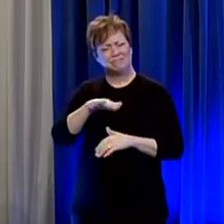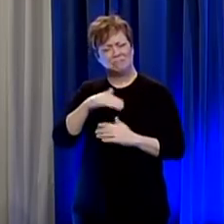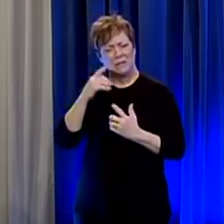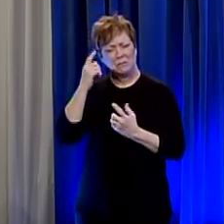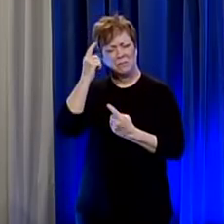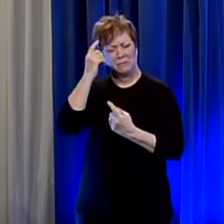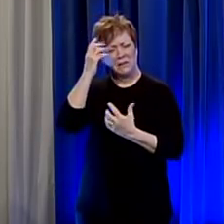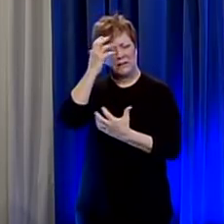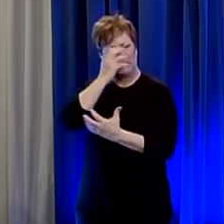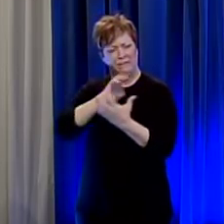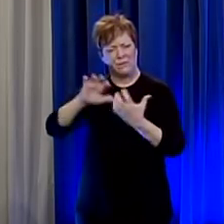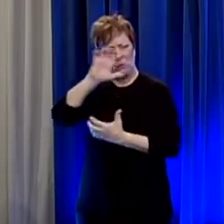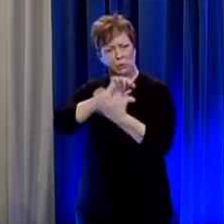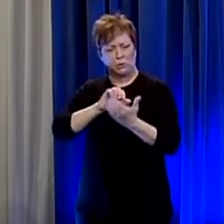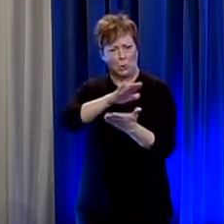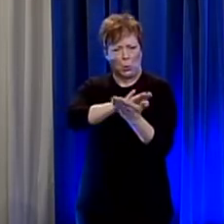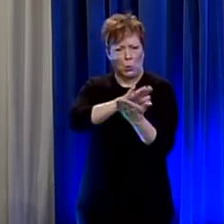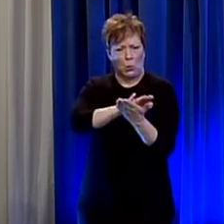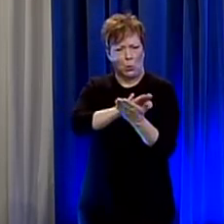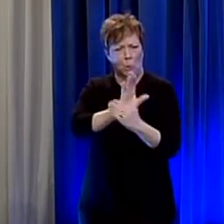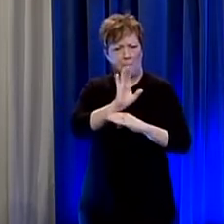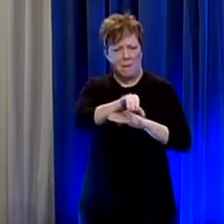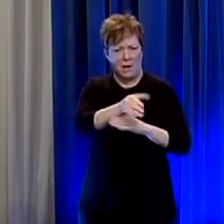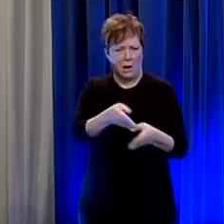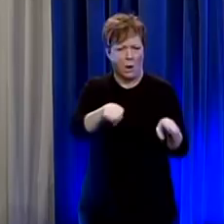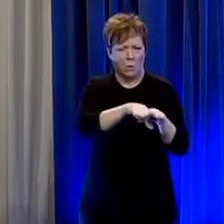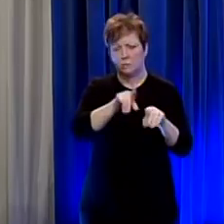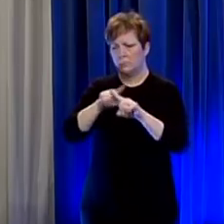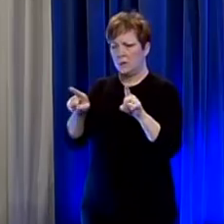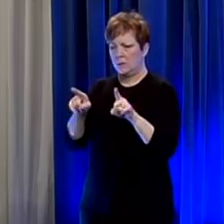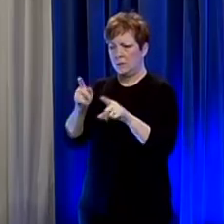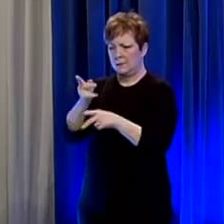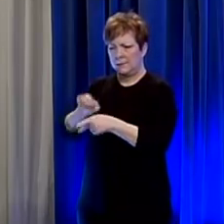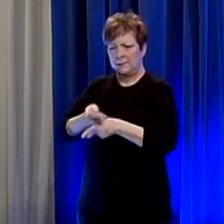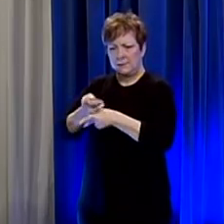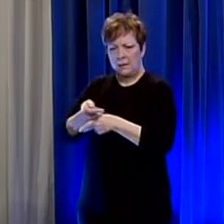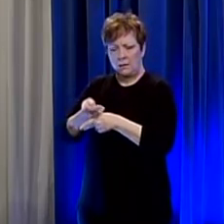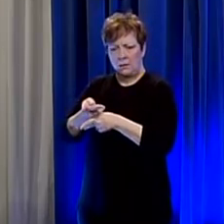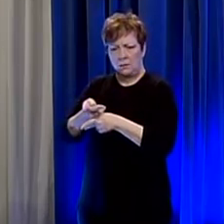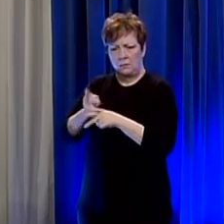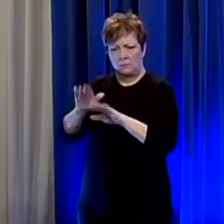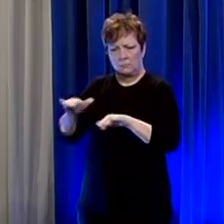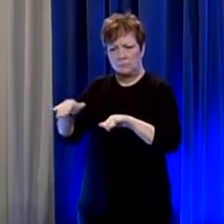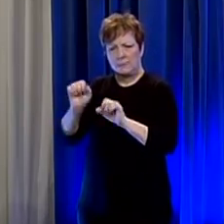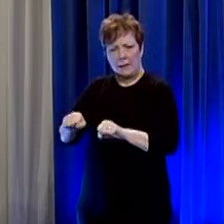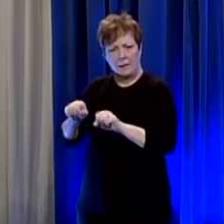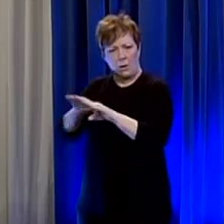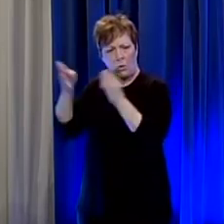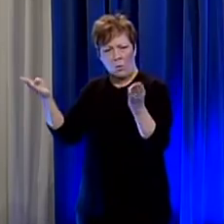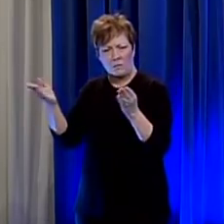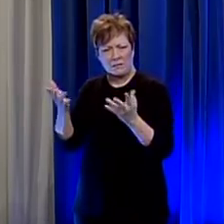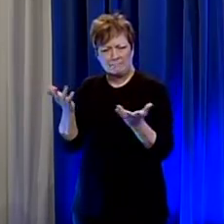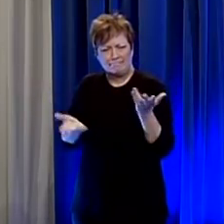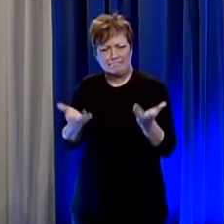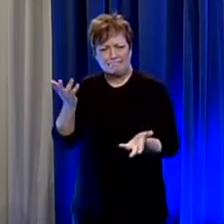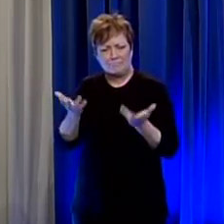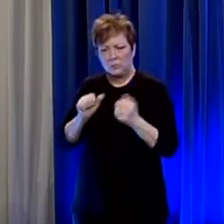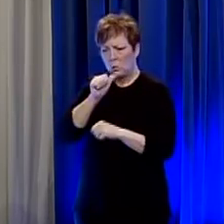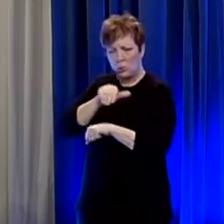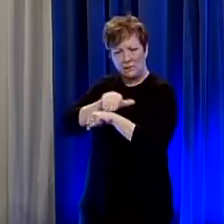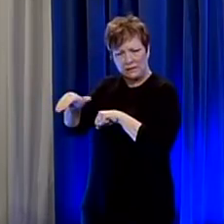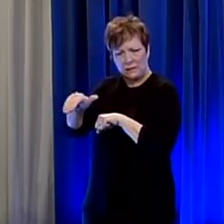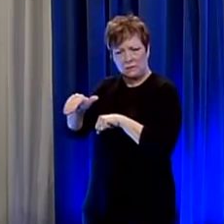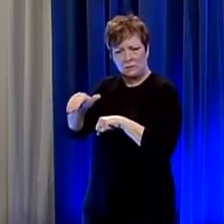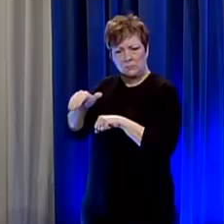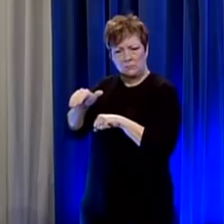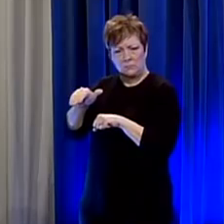all schools have been mandated to close but then now daycares are allowed to stay open so what's the recommendation here not send your kid to daycare if